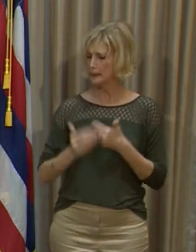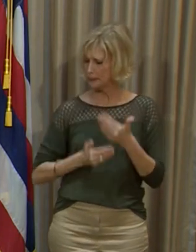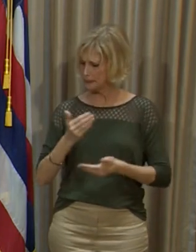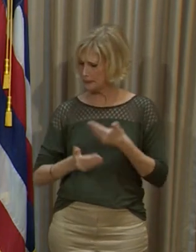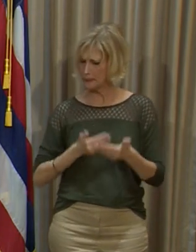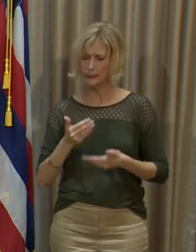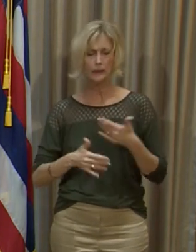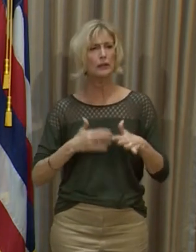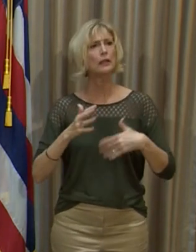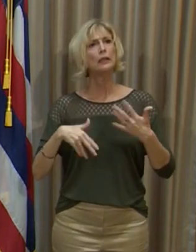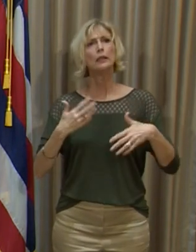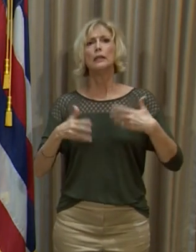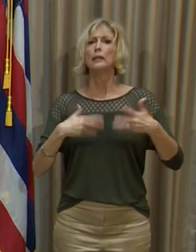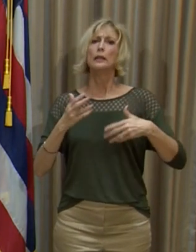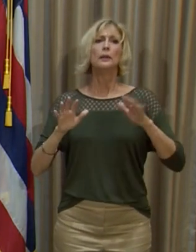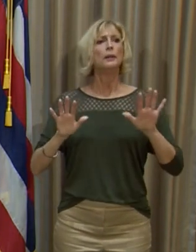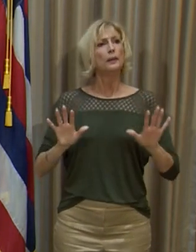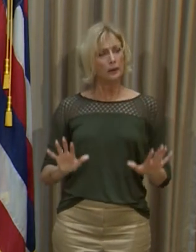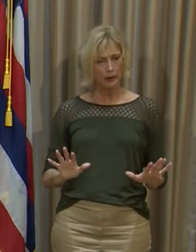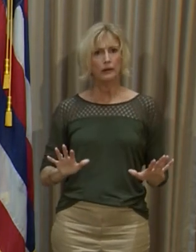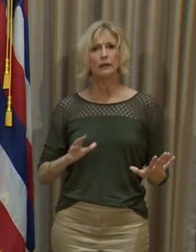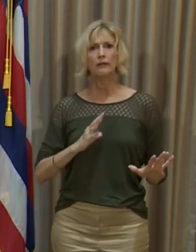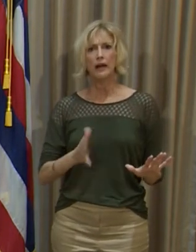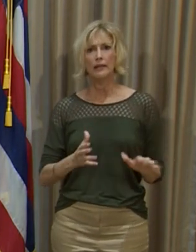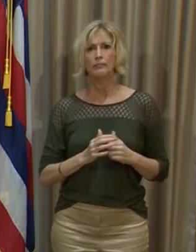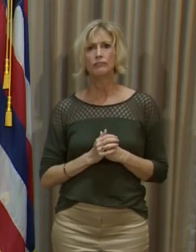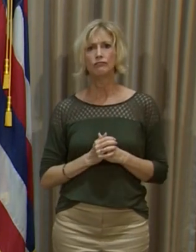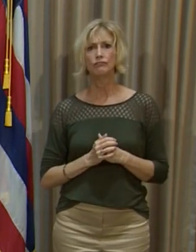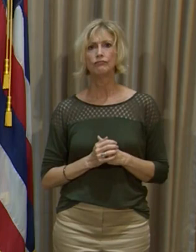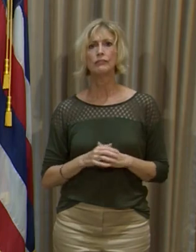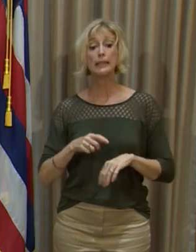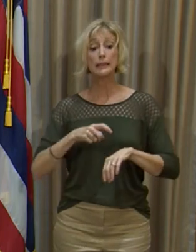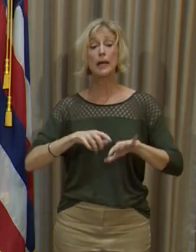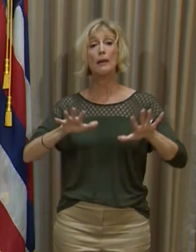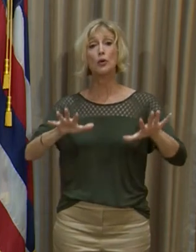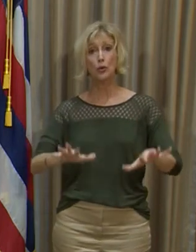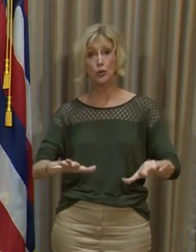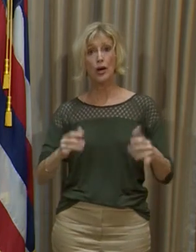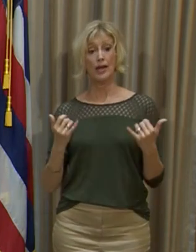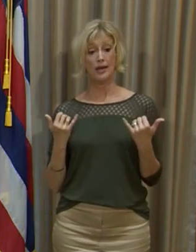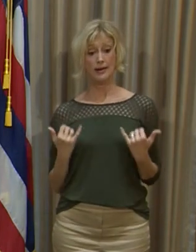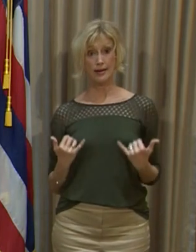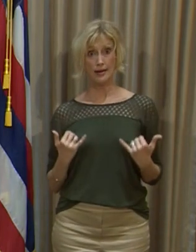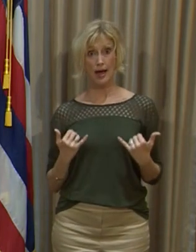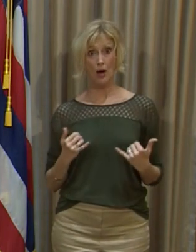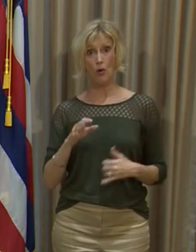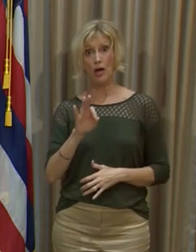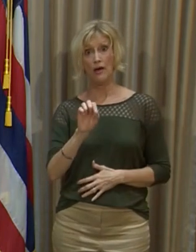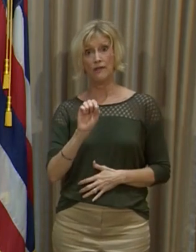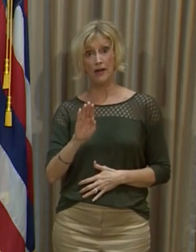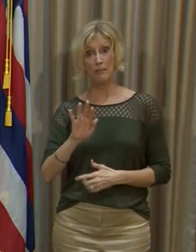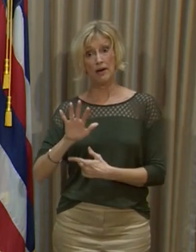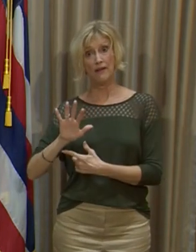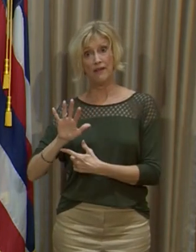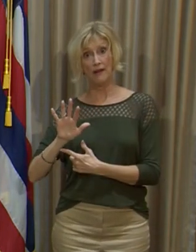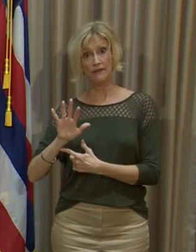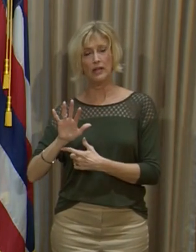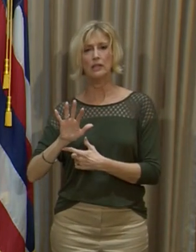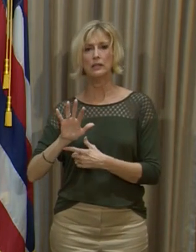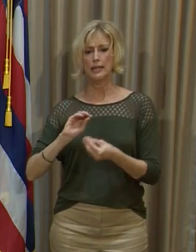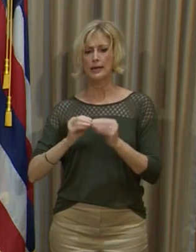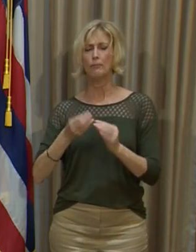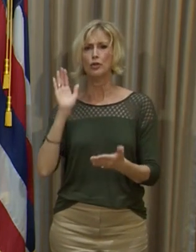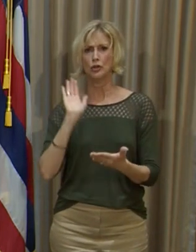came through it as a family in a state, and did fine. It took some time to come down off of that, and here we are on February 5th with much lower